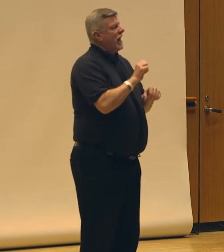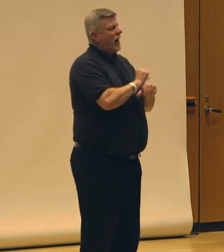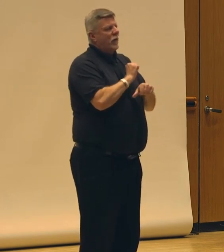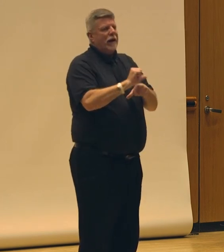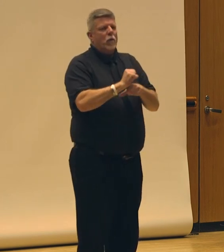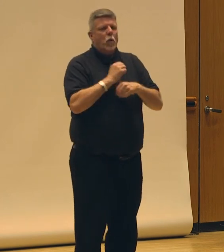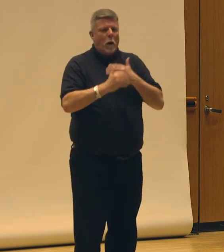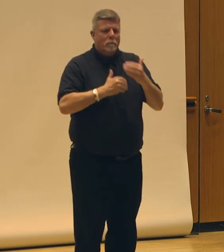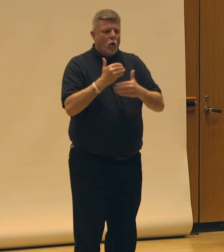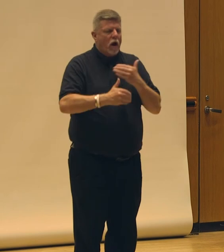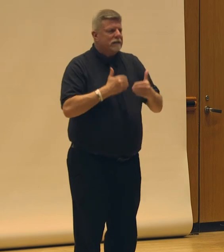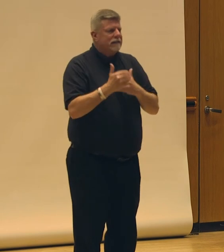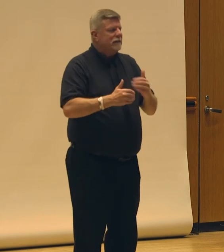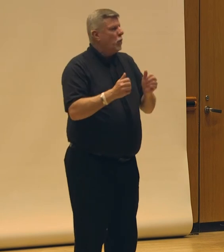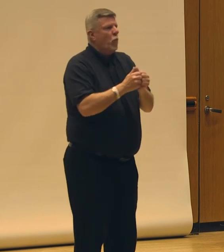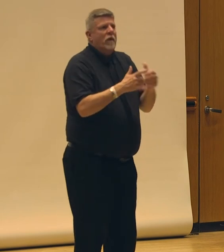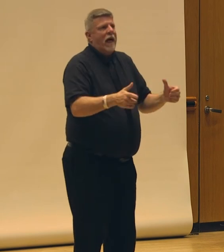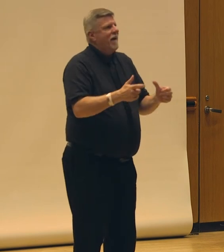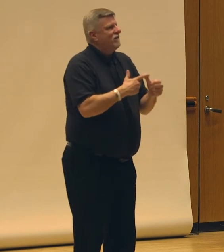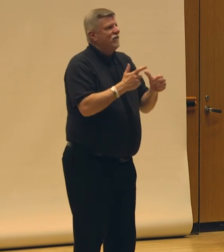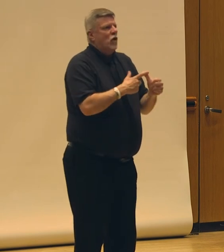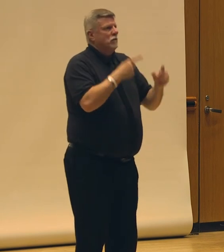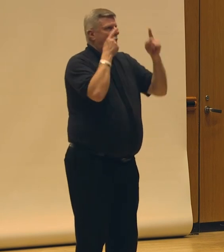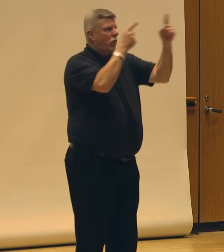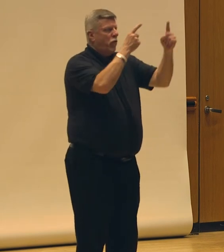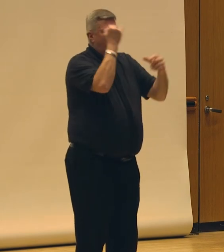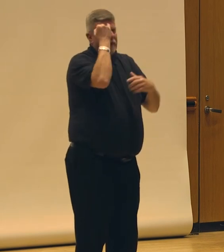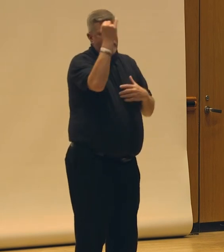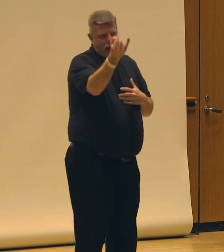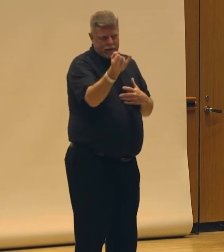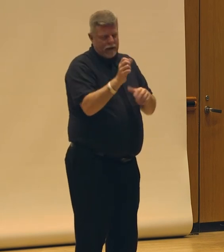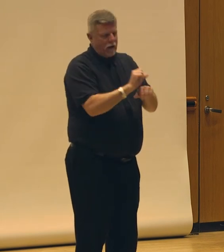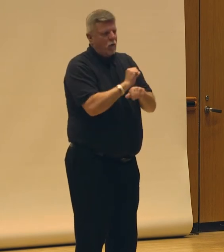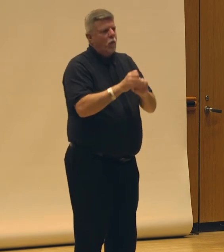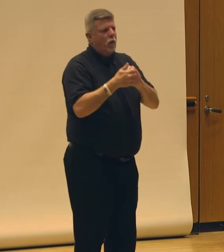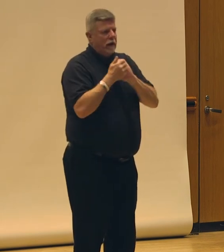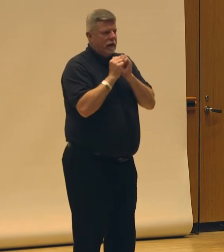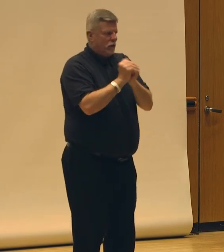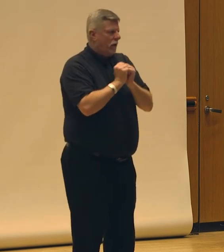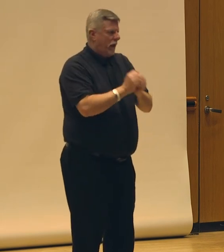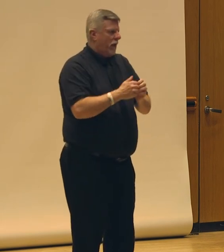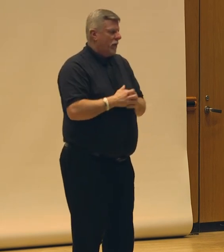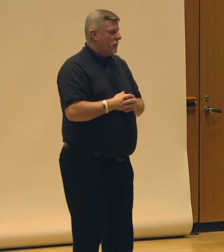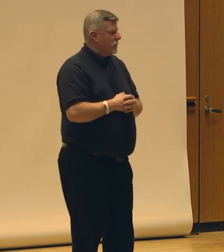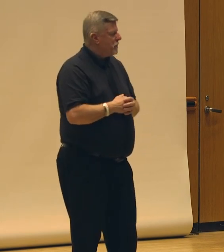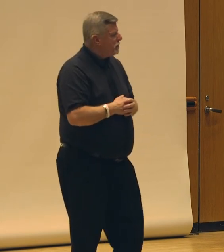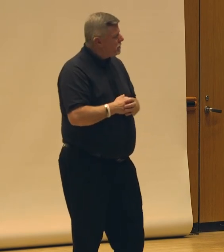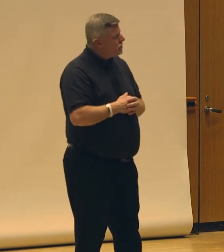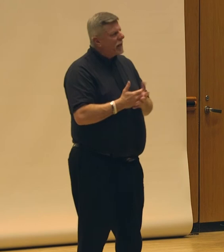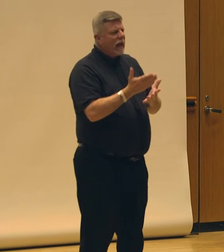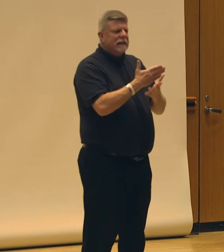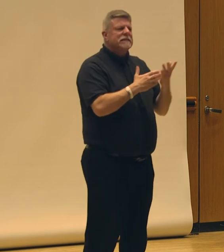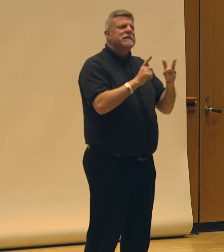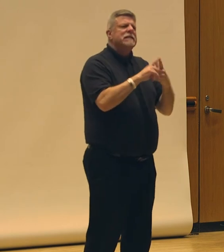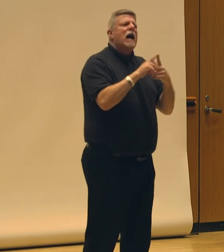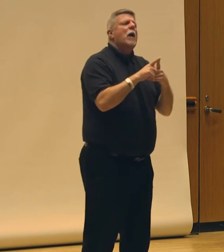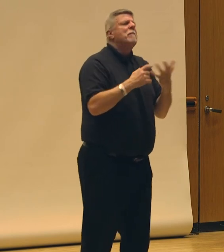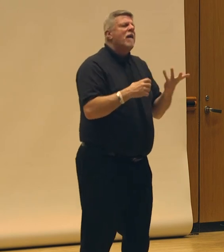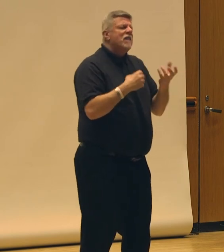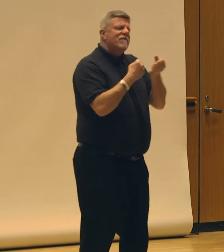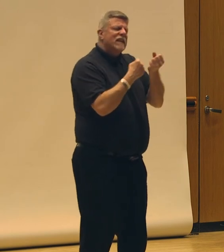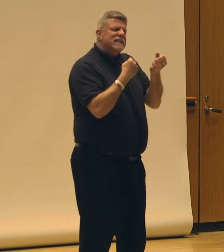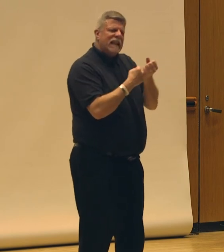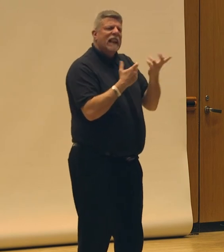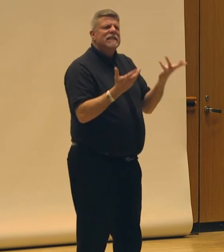idea of pre-dating the work together. Yeah, absolutely. In some of the facilitation work that I